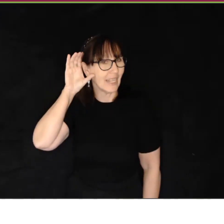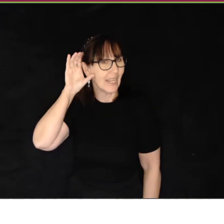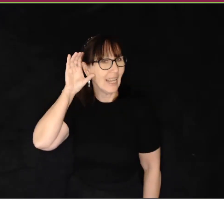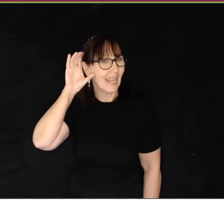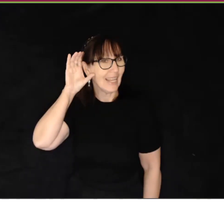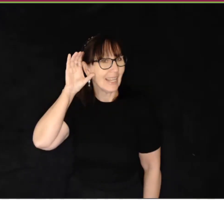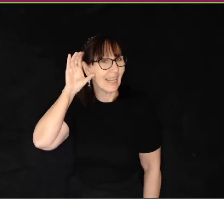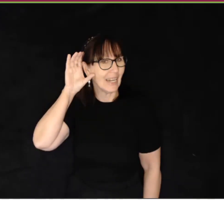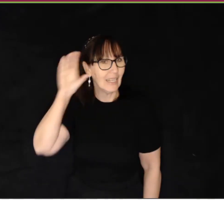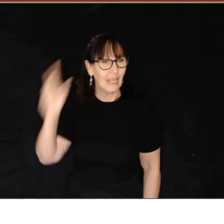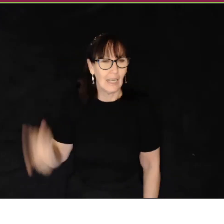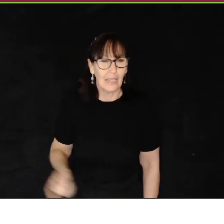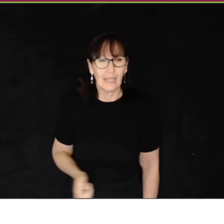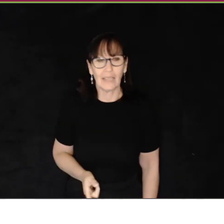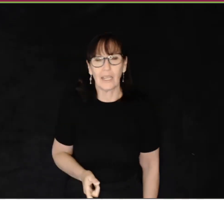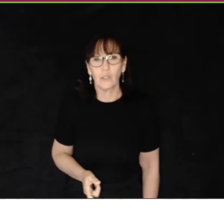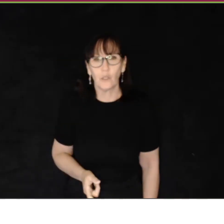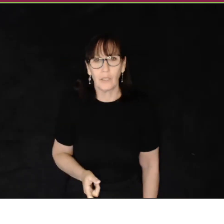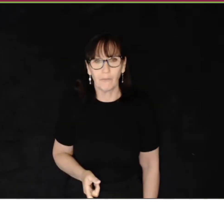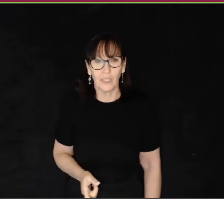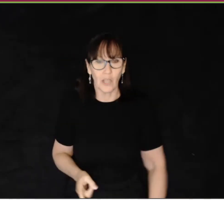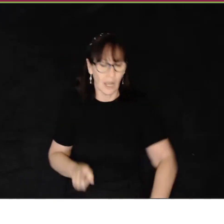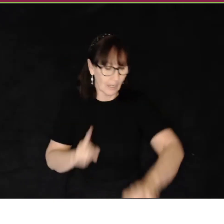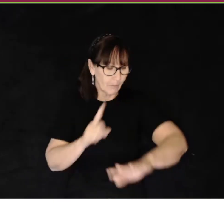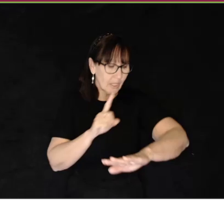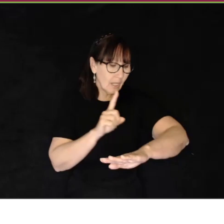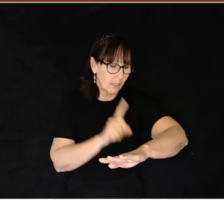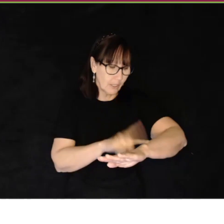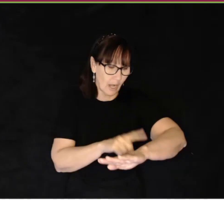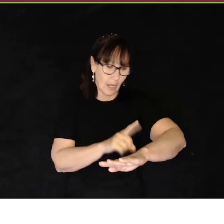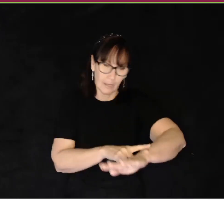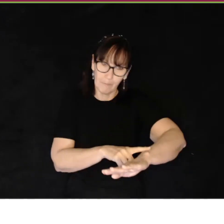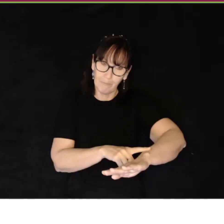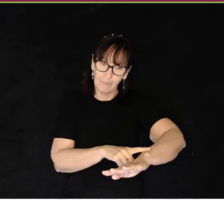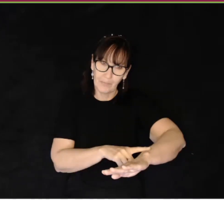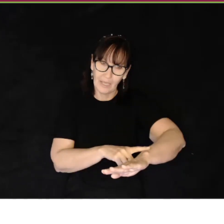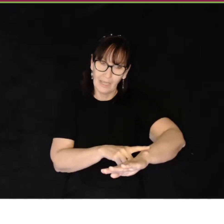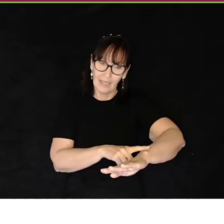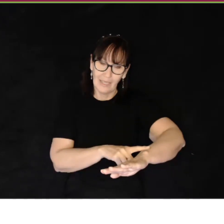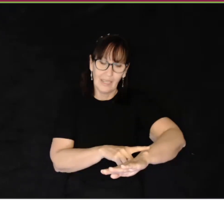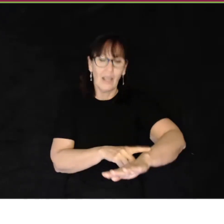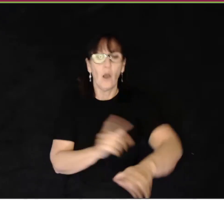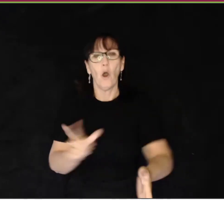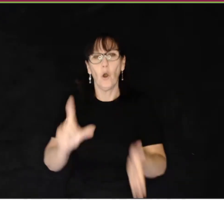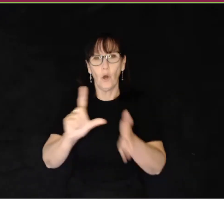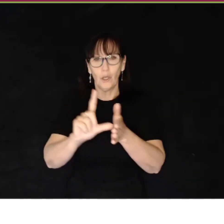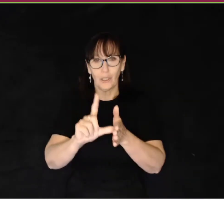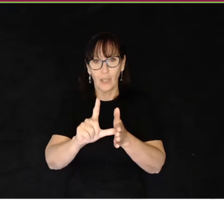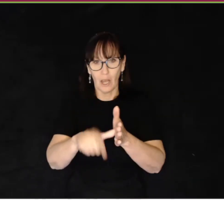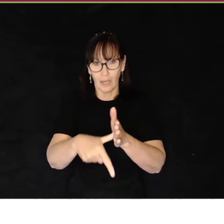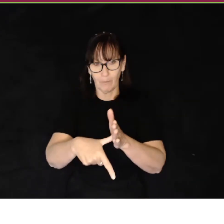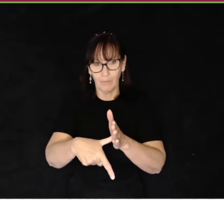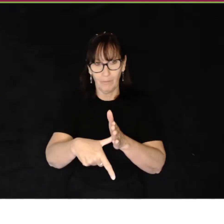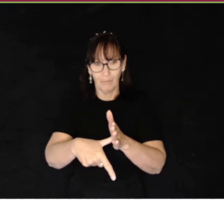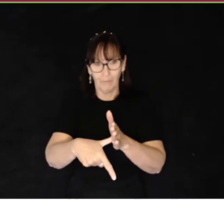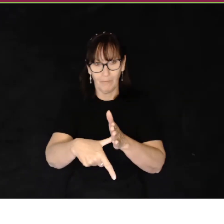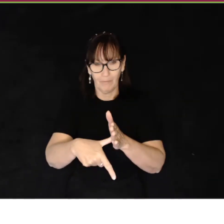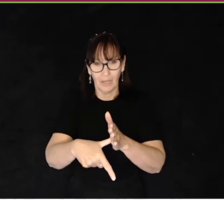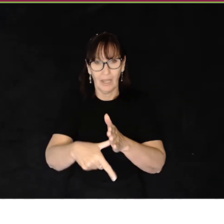round the ear. Here. Now, there are two different times. Time or time.